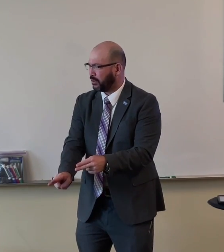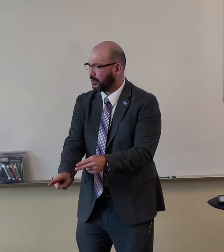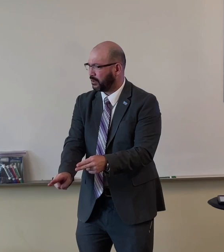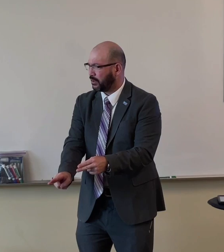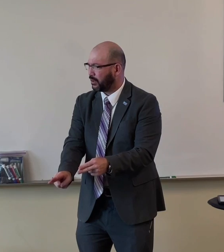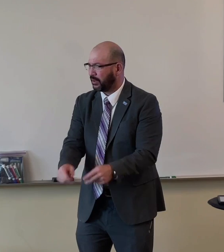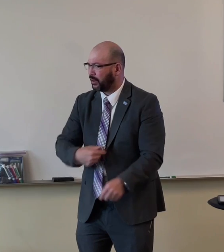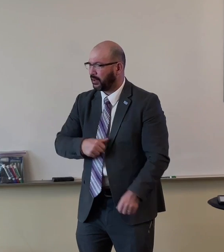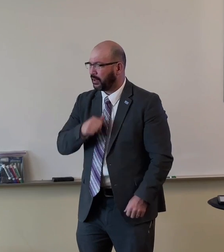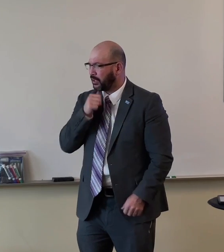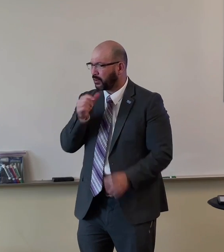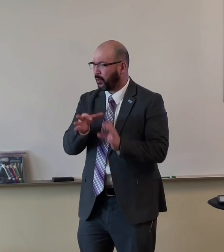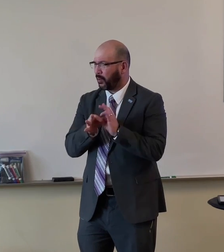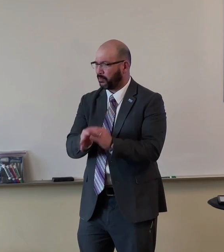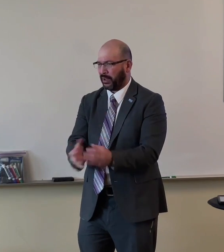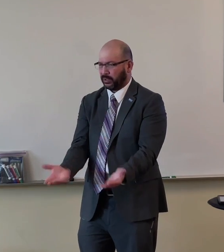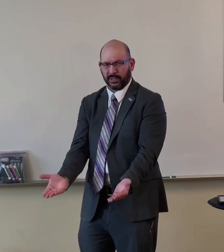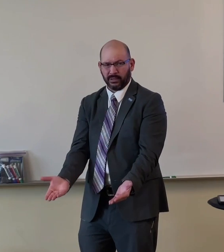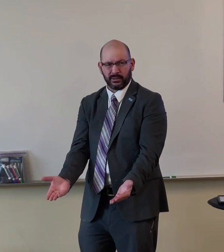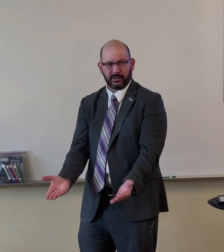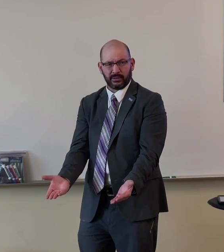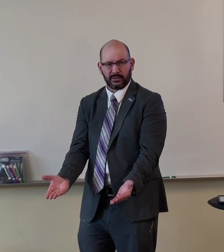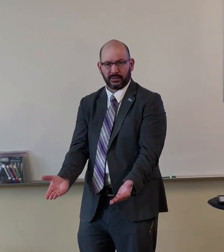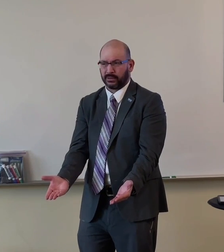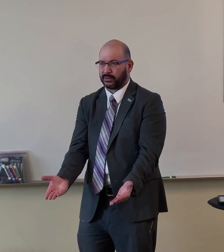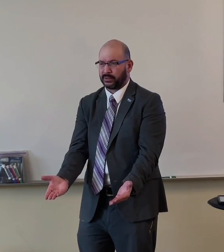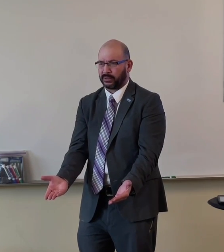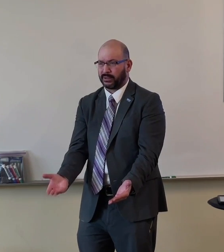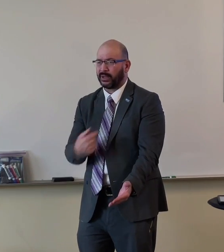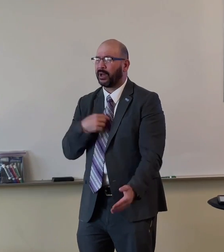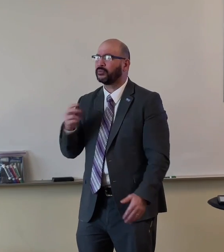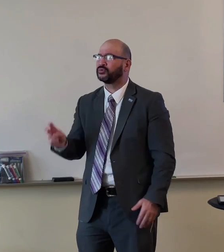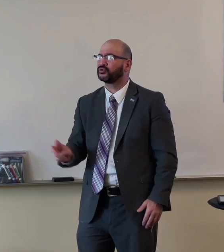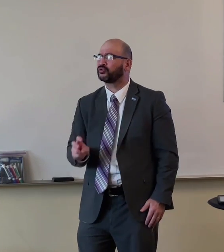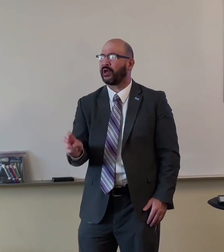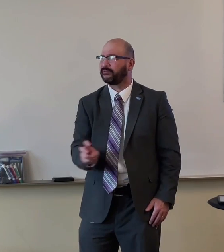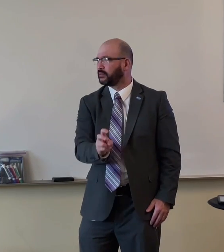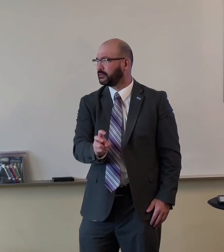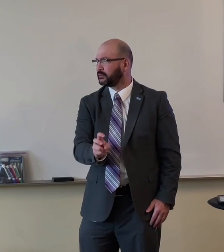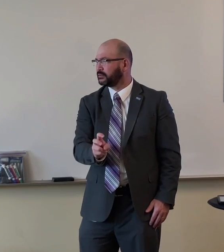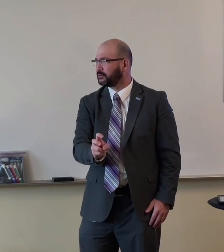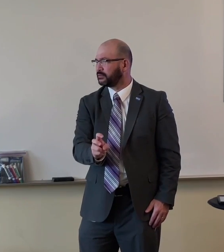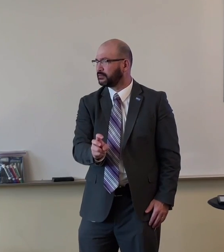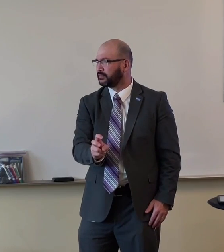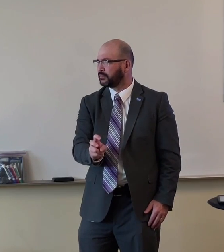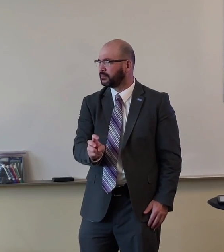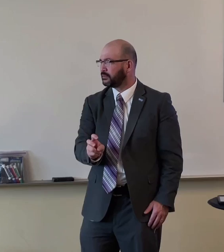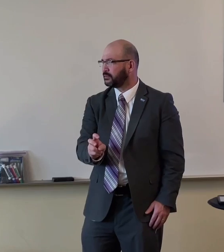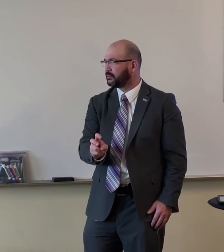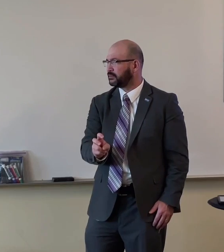on, all that's temporary. I don't belong here. Yeah. I'm just a pilgrim traveling through.